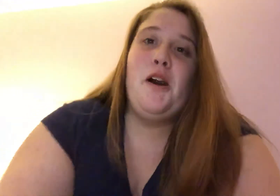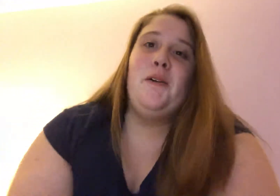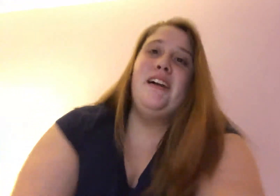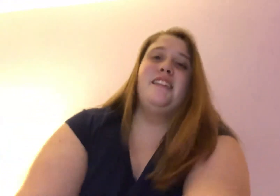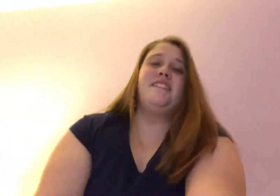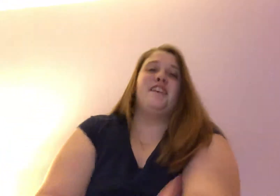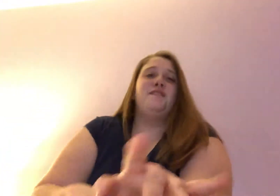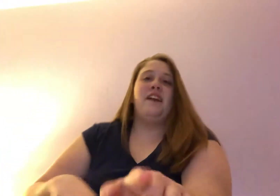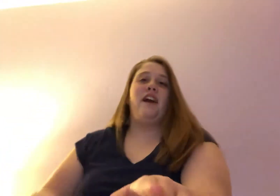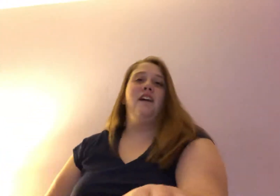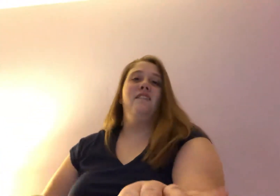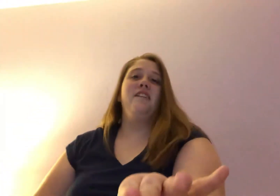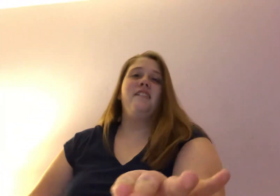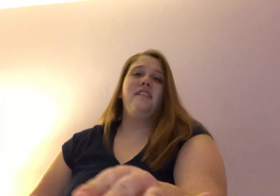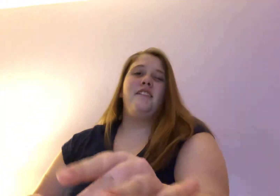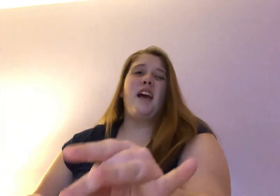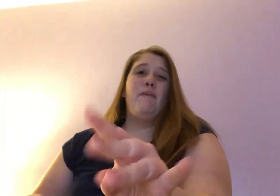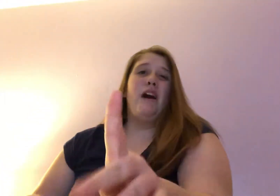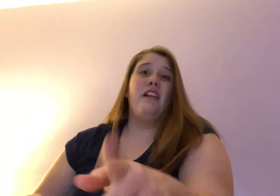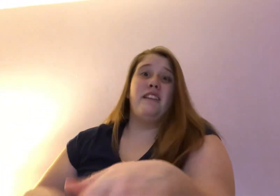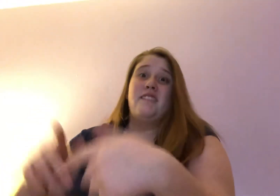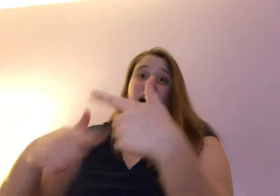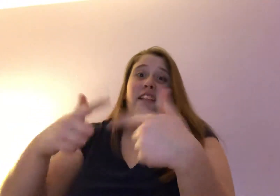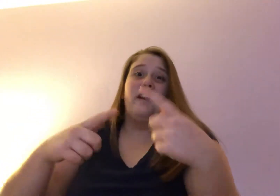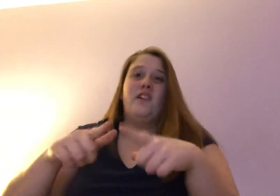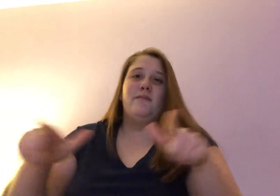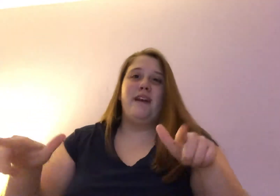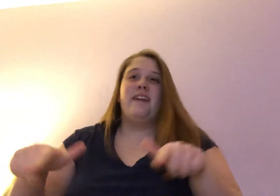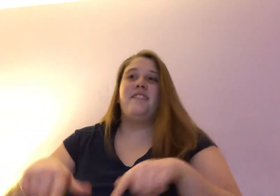So, this video is going to be on sign language based.